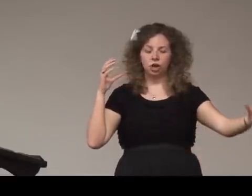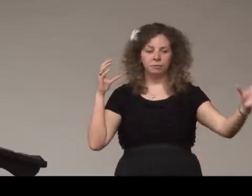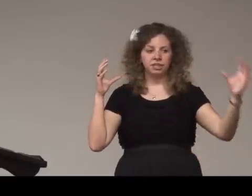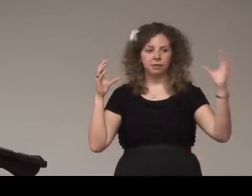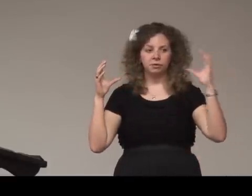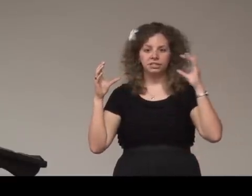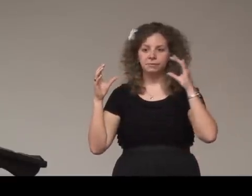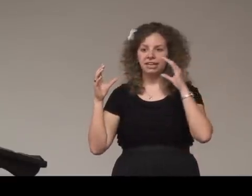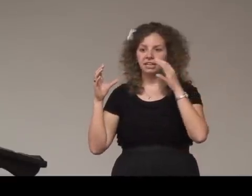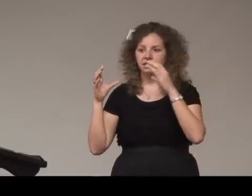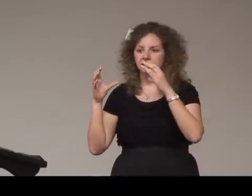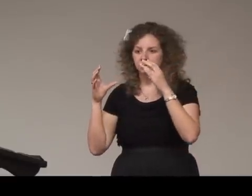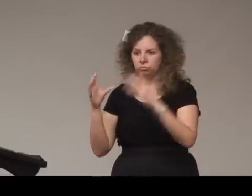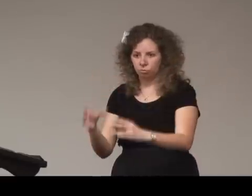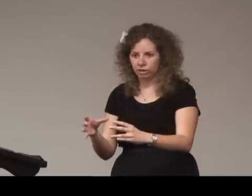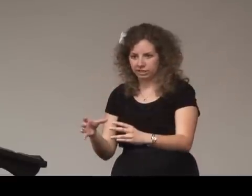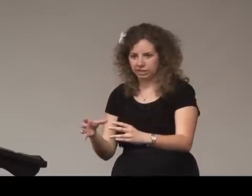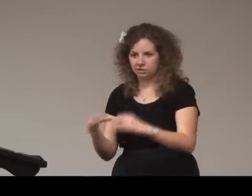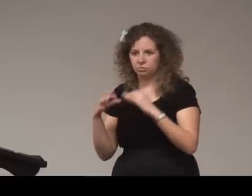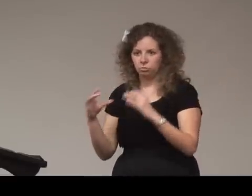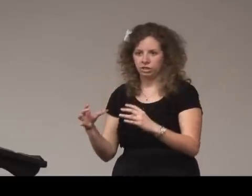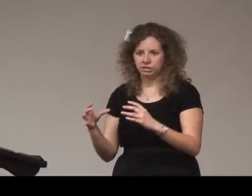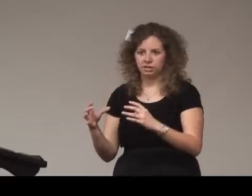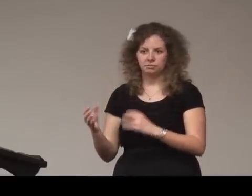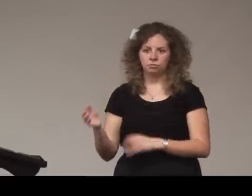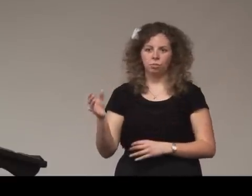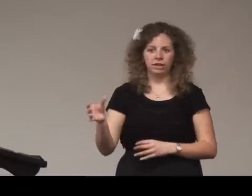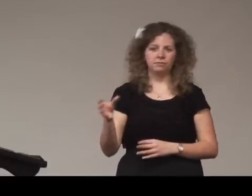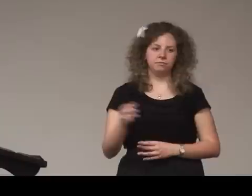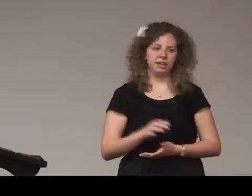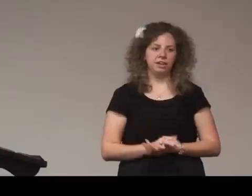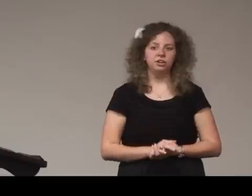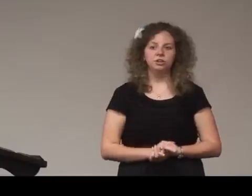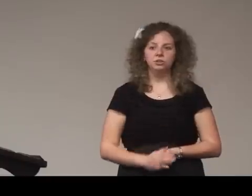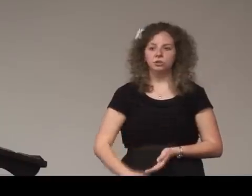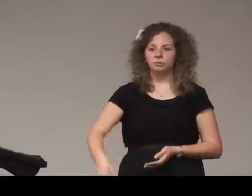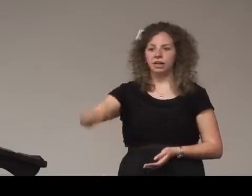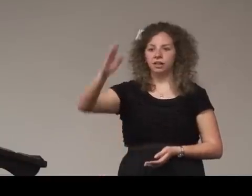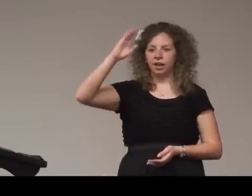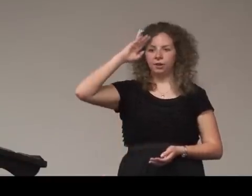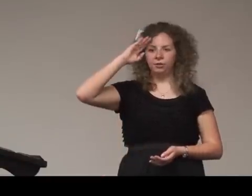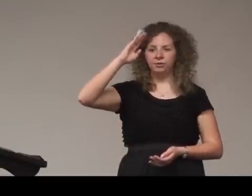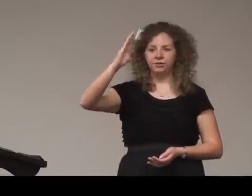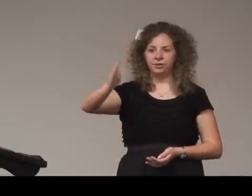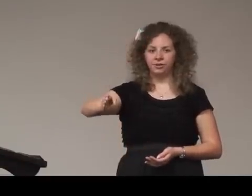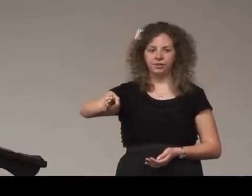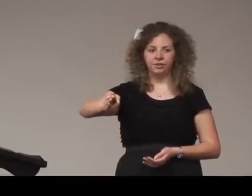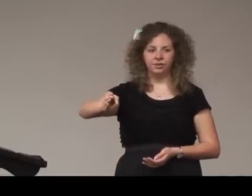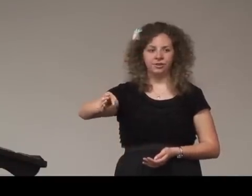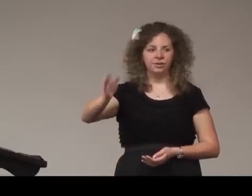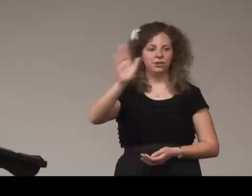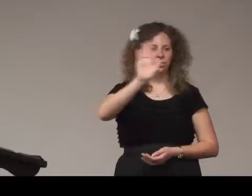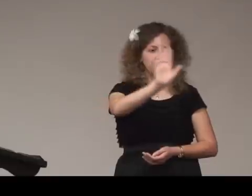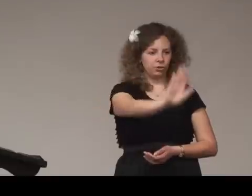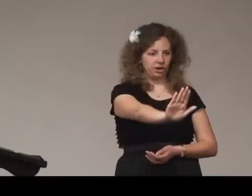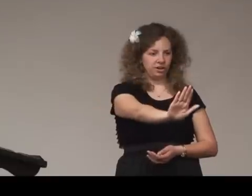comment that I'm going to make is what is it what is it what okay so it'd be hello your